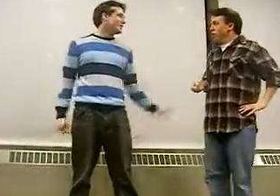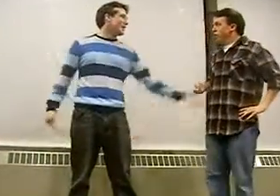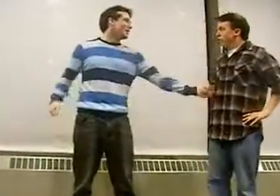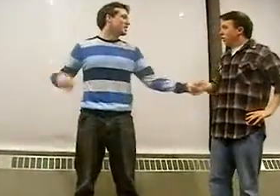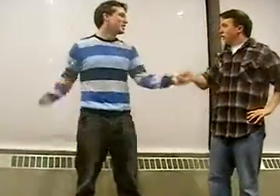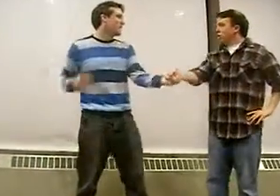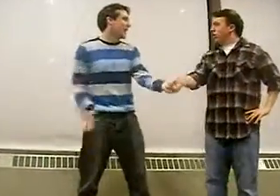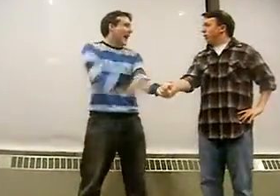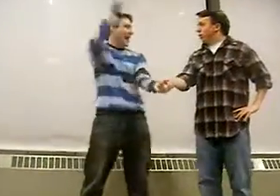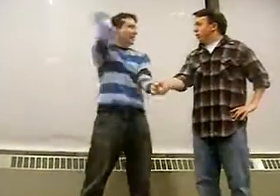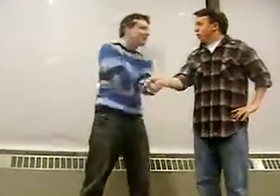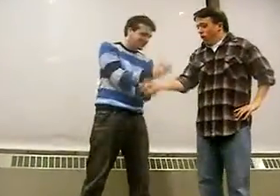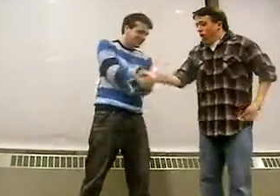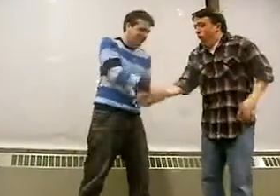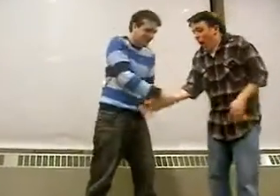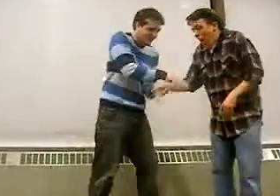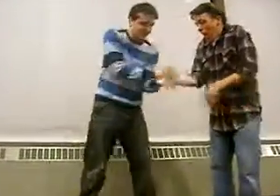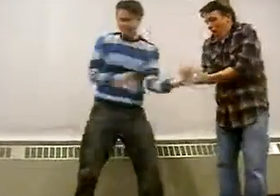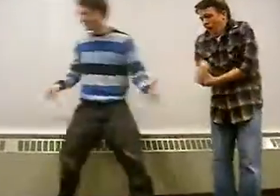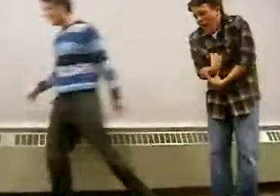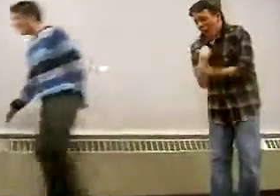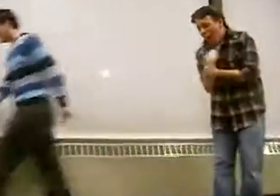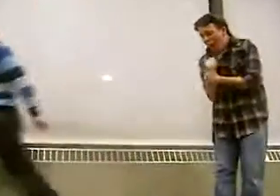He wanted a human hand! Ah!